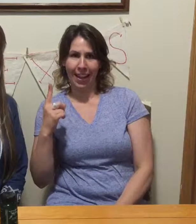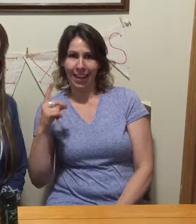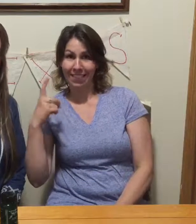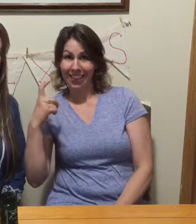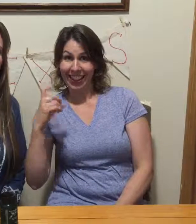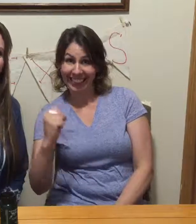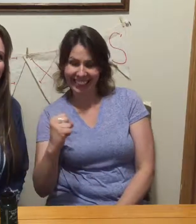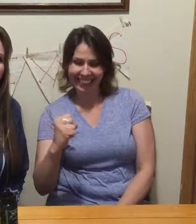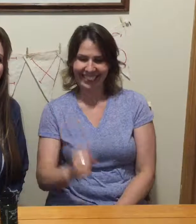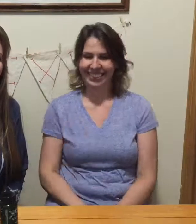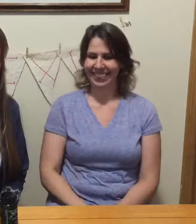BioCleanse. this.